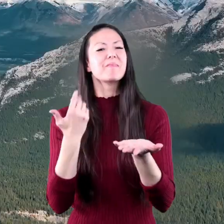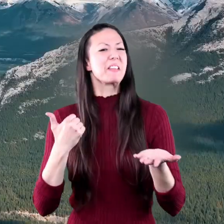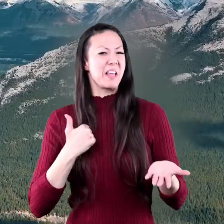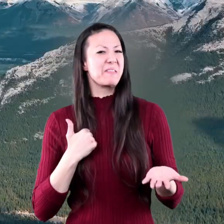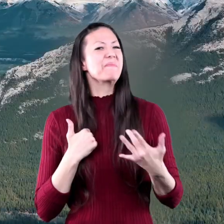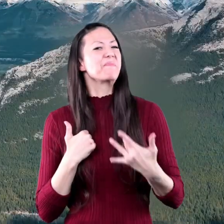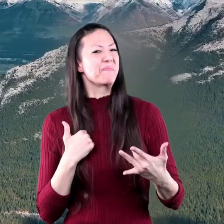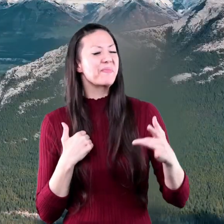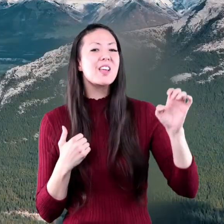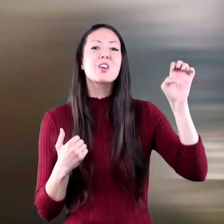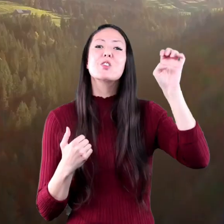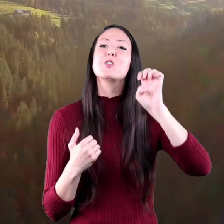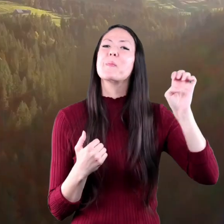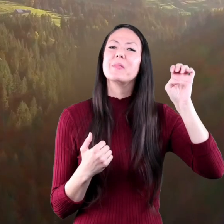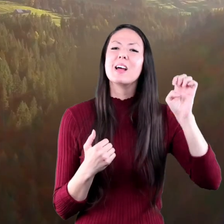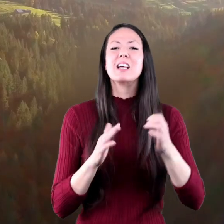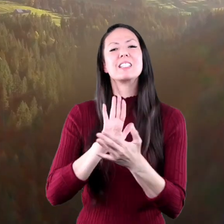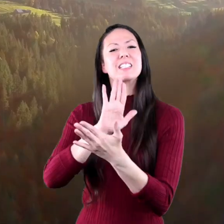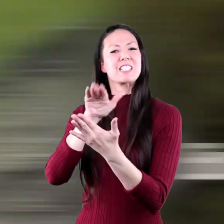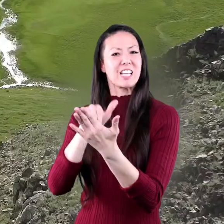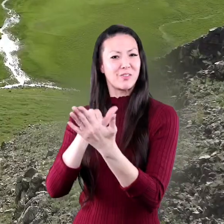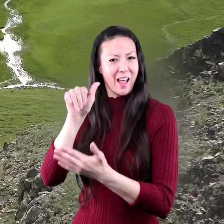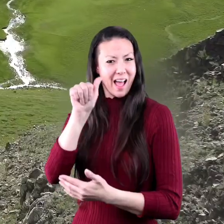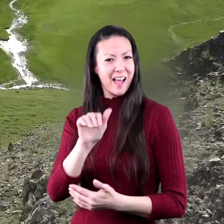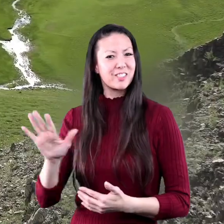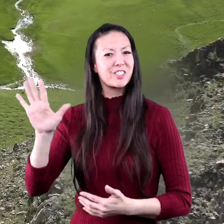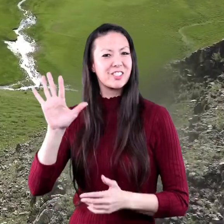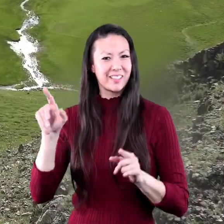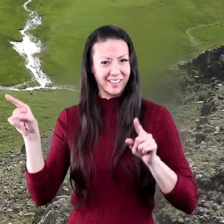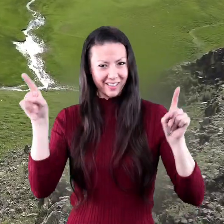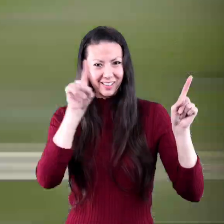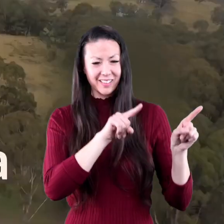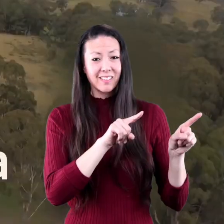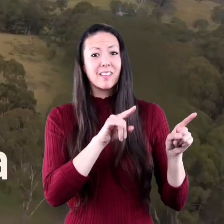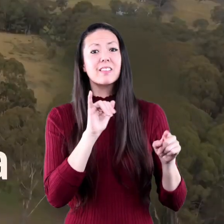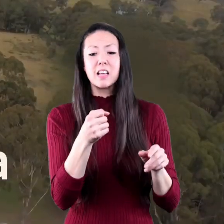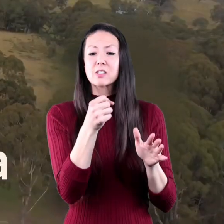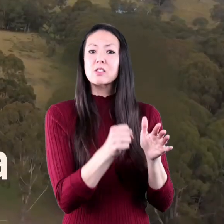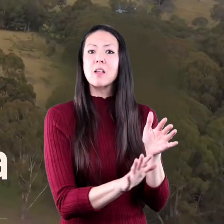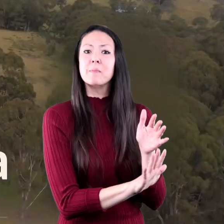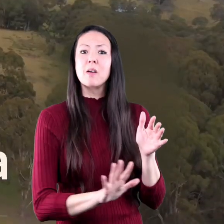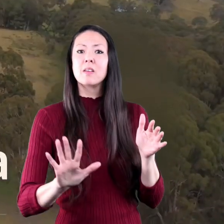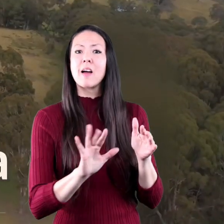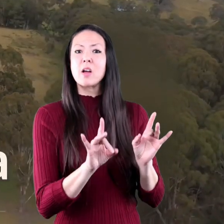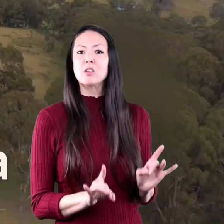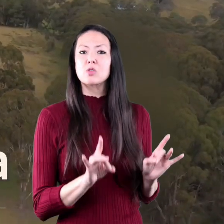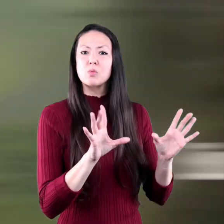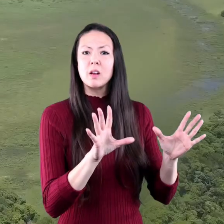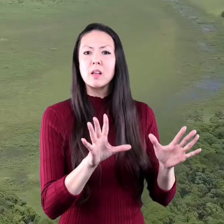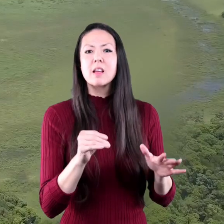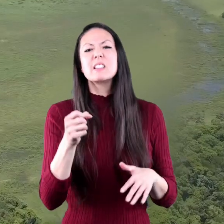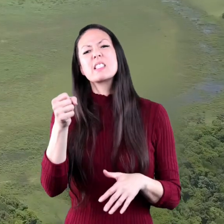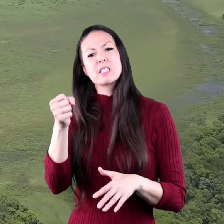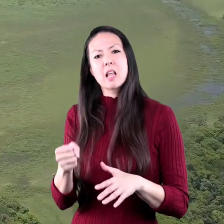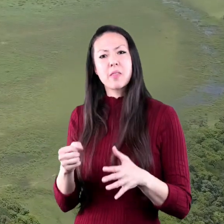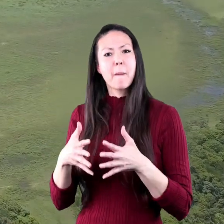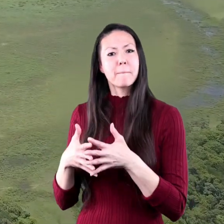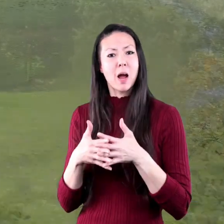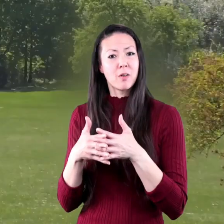Canada, Europe, Central Asia and southern parts of Australia and South America are